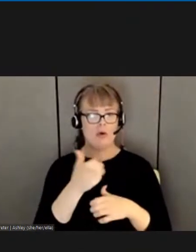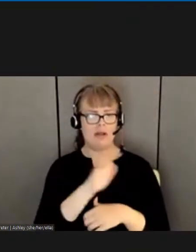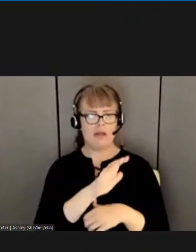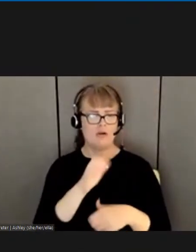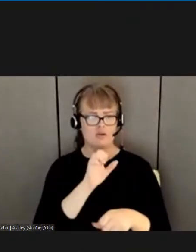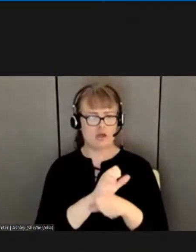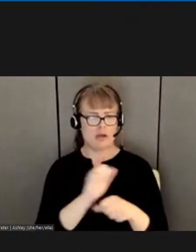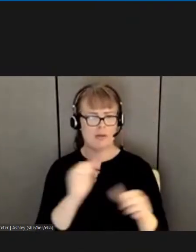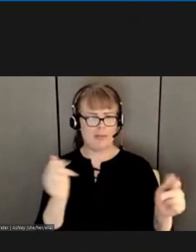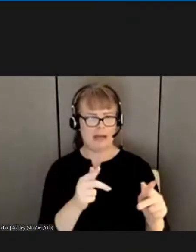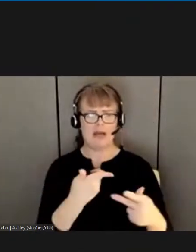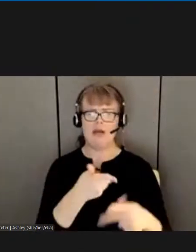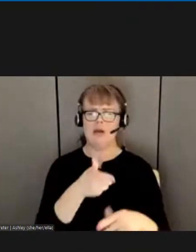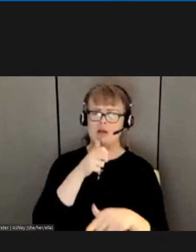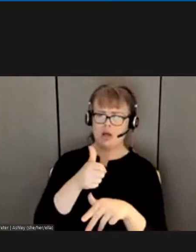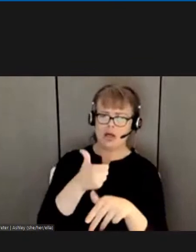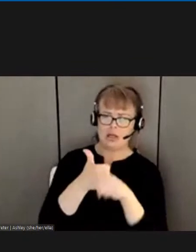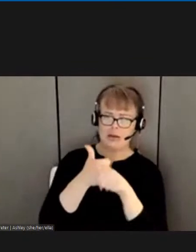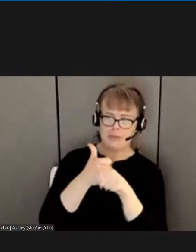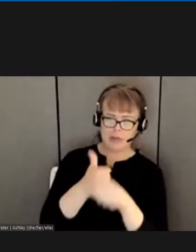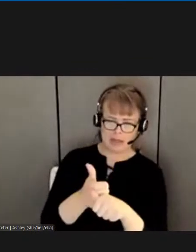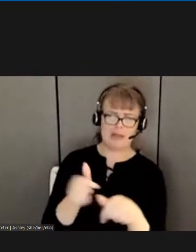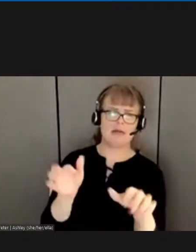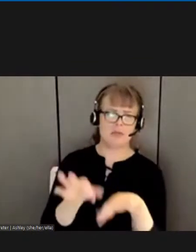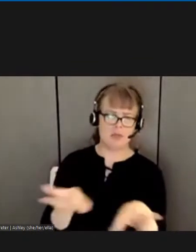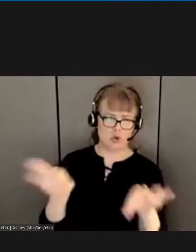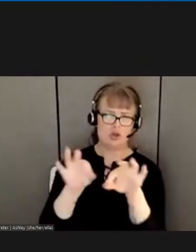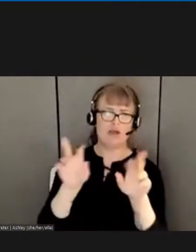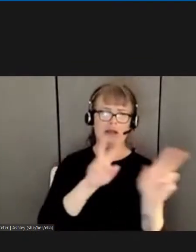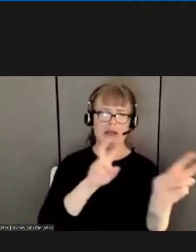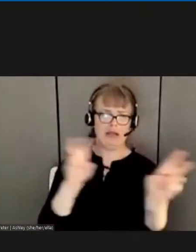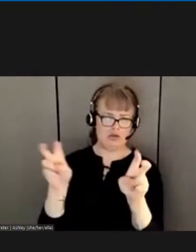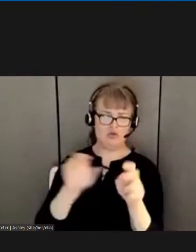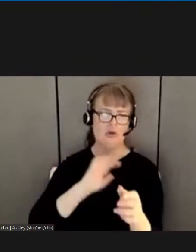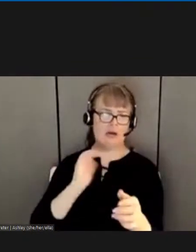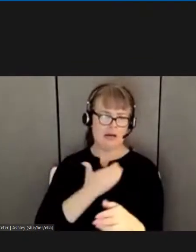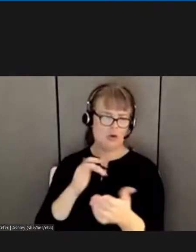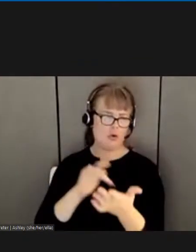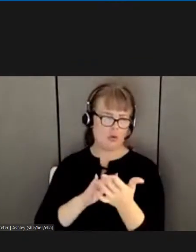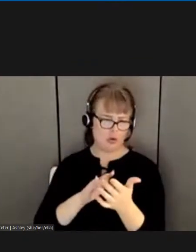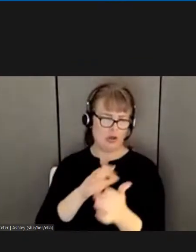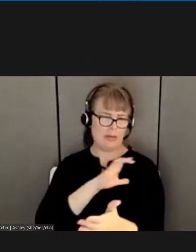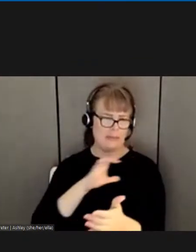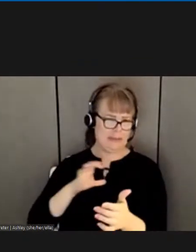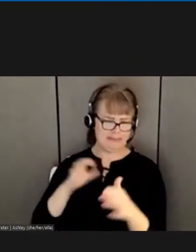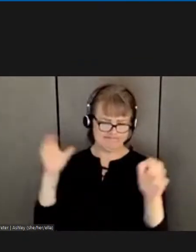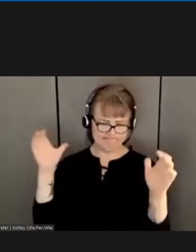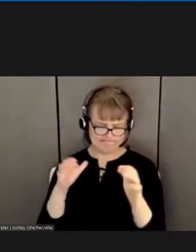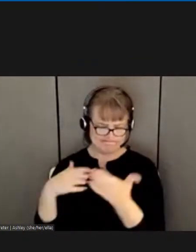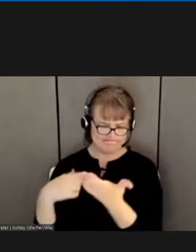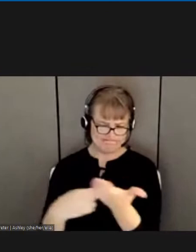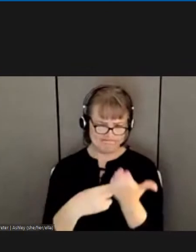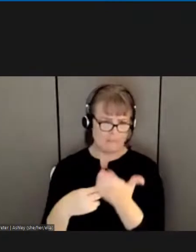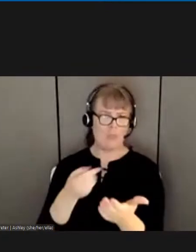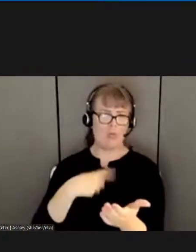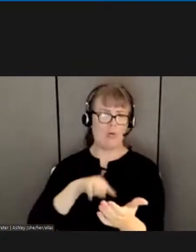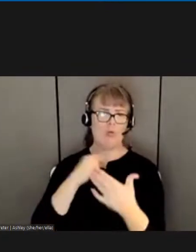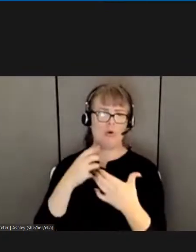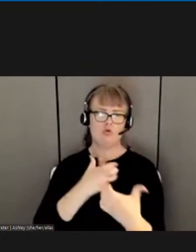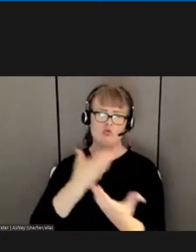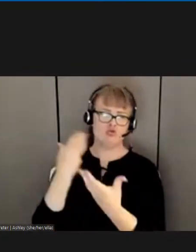we're aware of it our core committee has talked about it and we'll be looking for ways to strengthen article 15 um